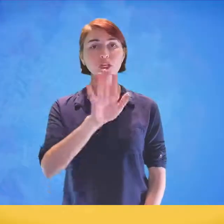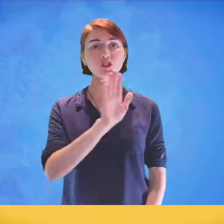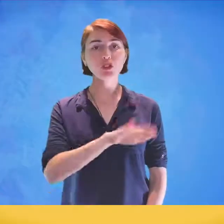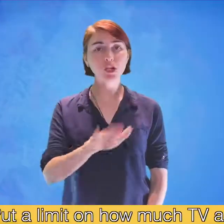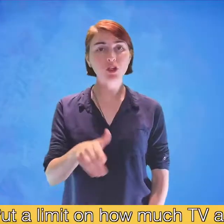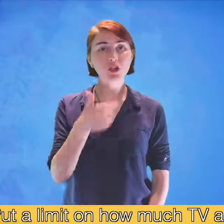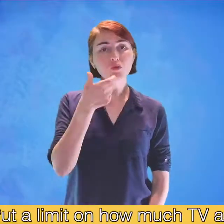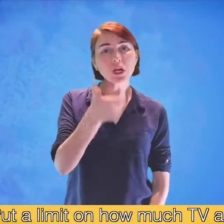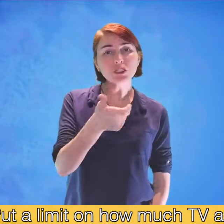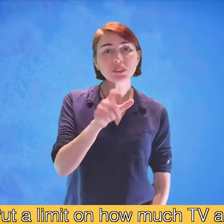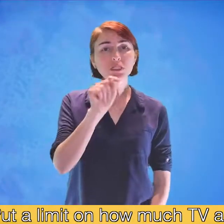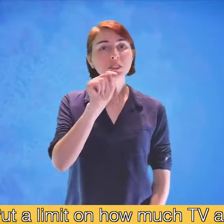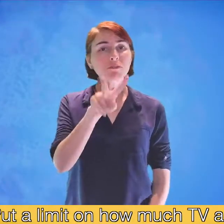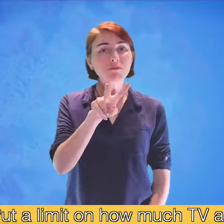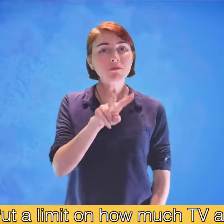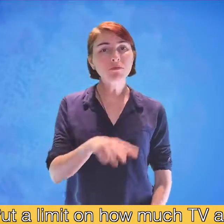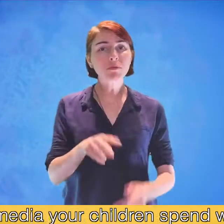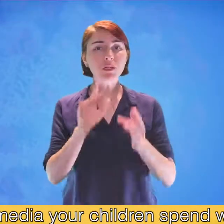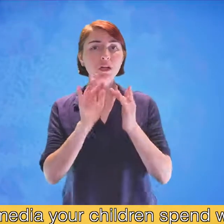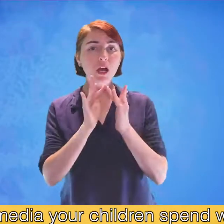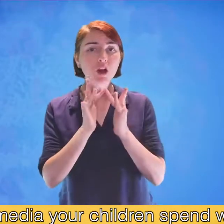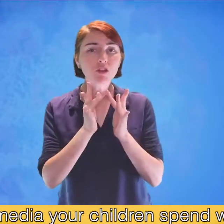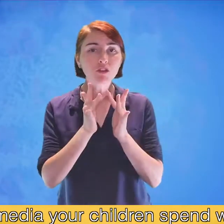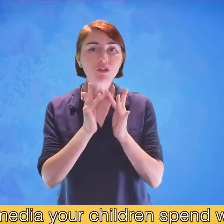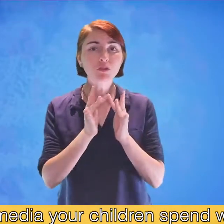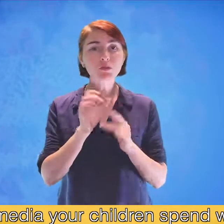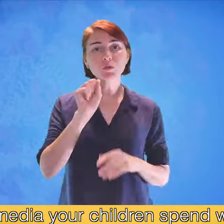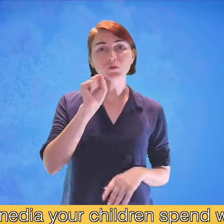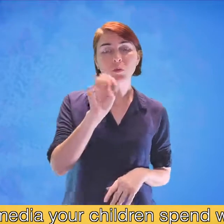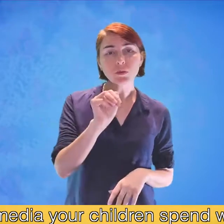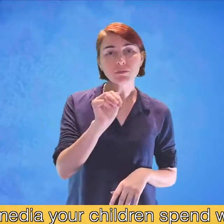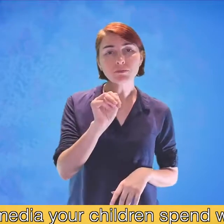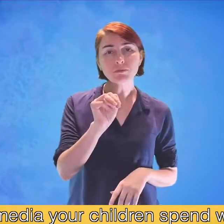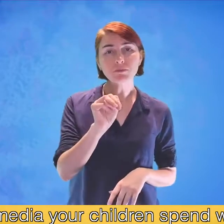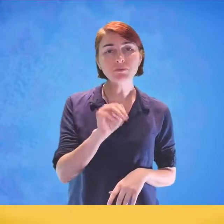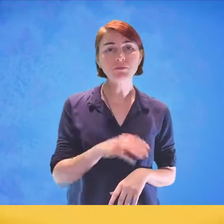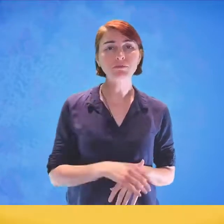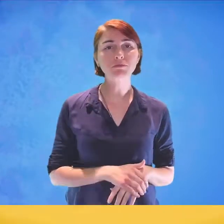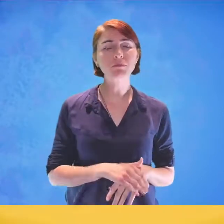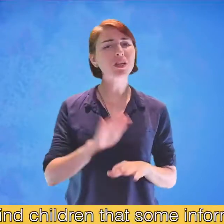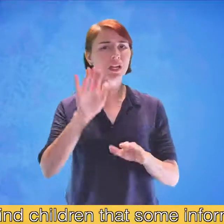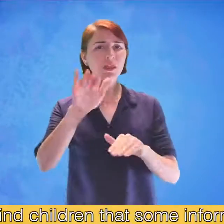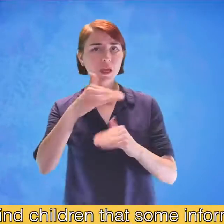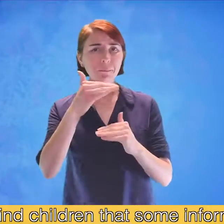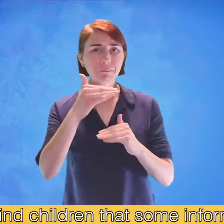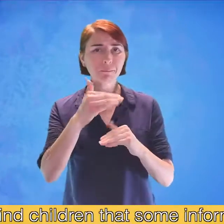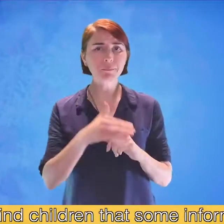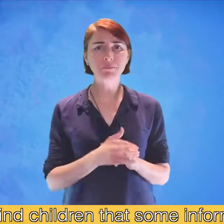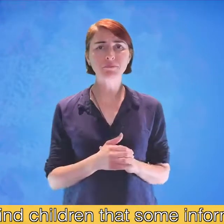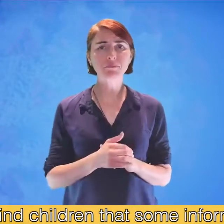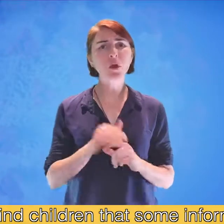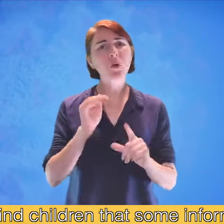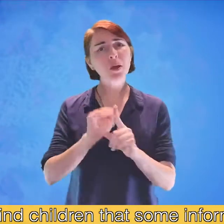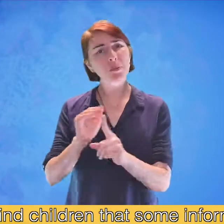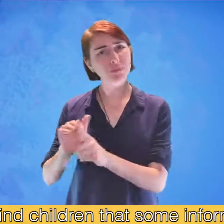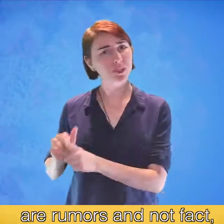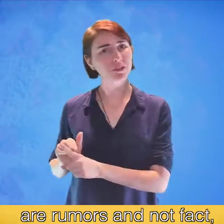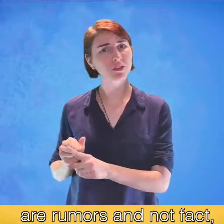Put a limit on how much TV and social media your children spend watching. Remind children that some information are